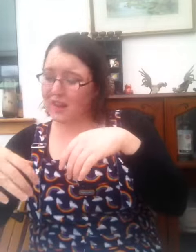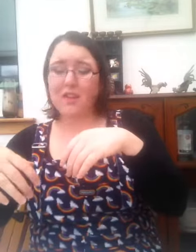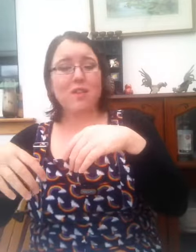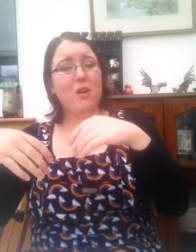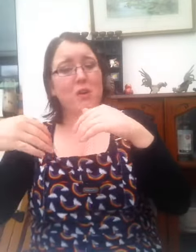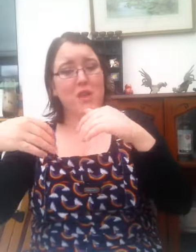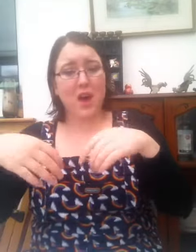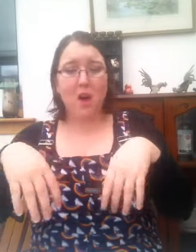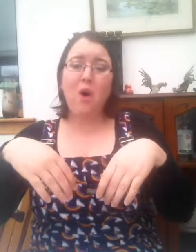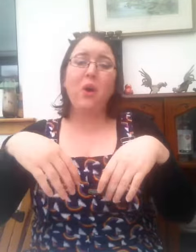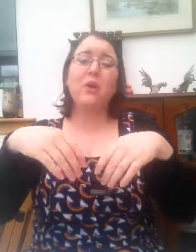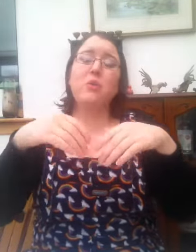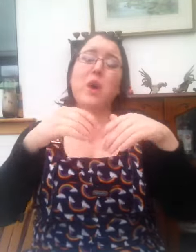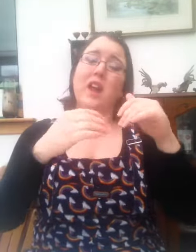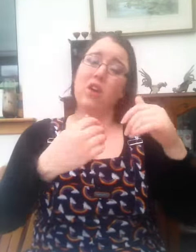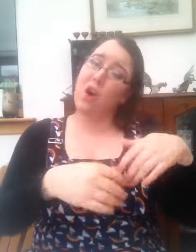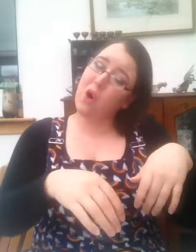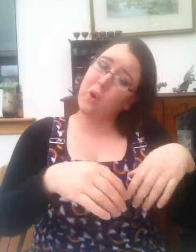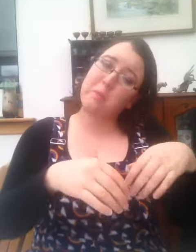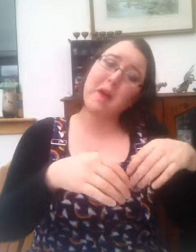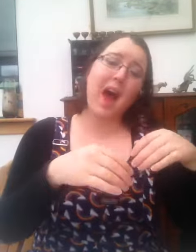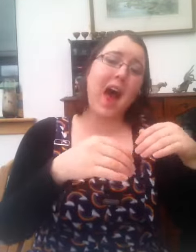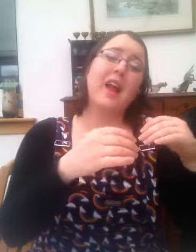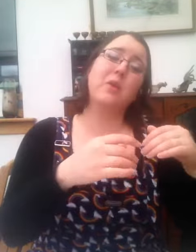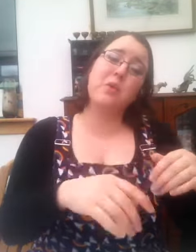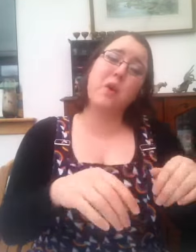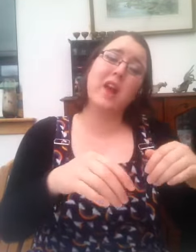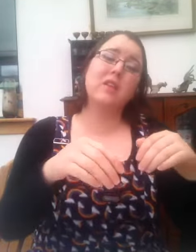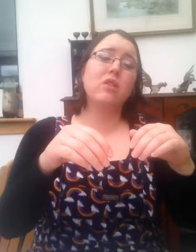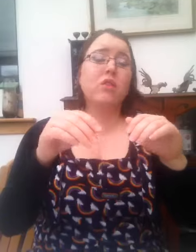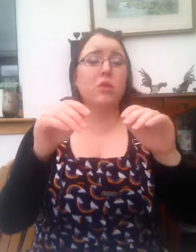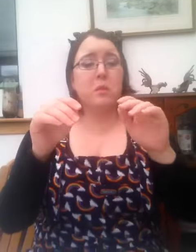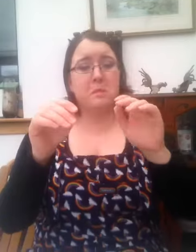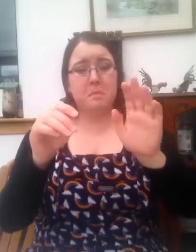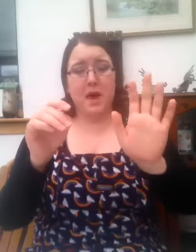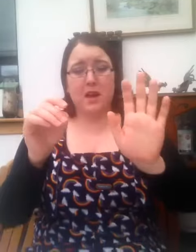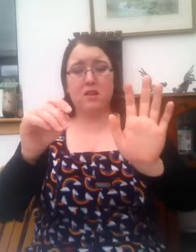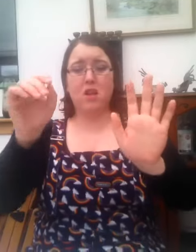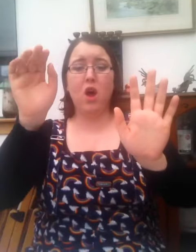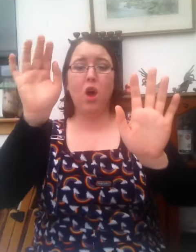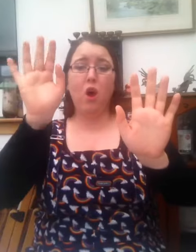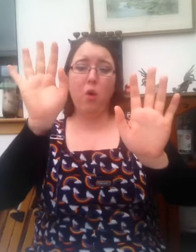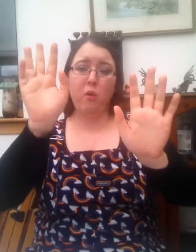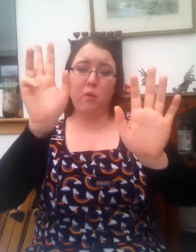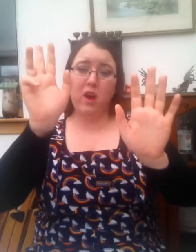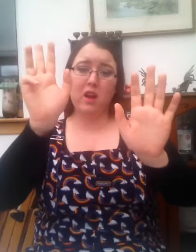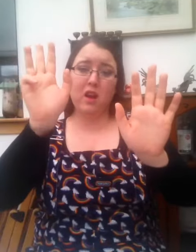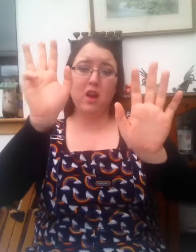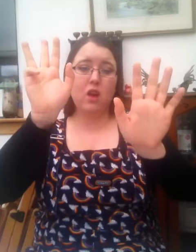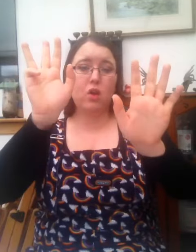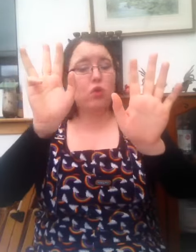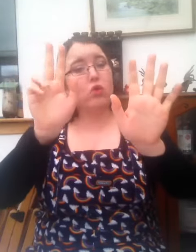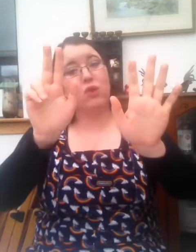so they all went home and went to bed one two